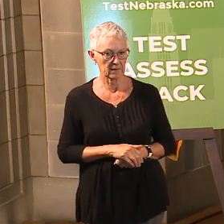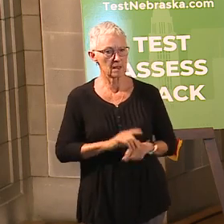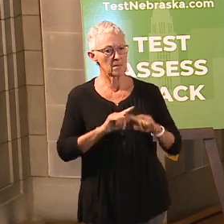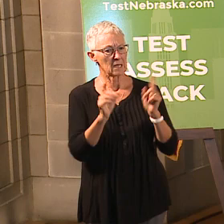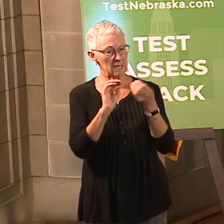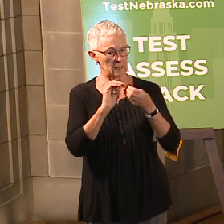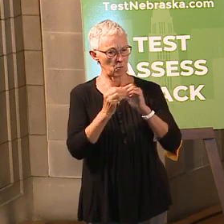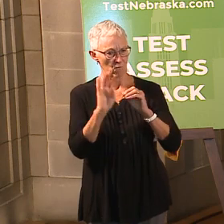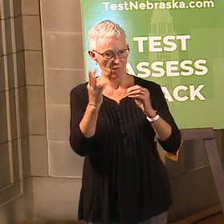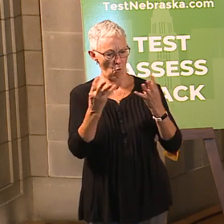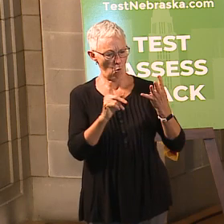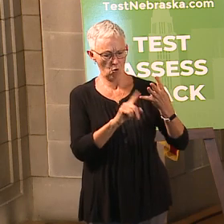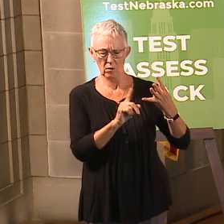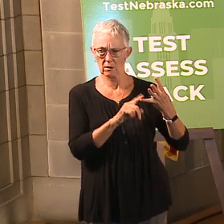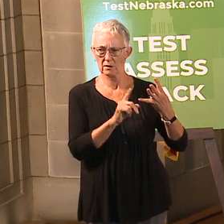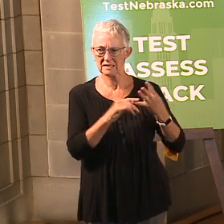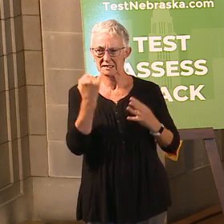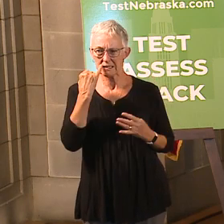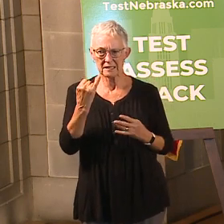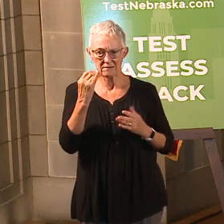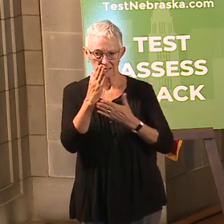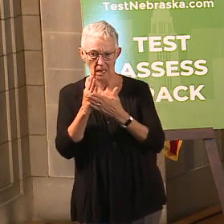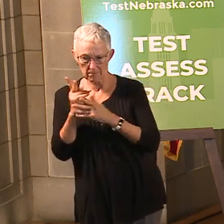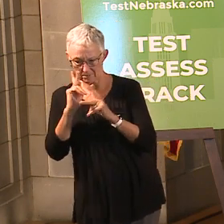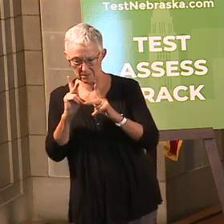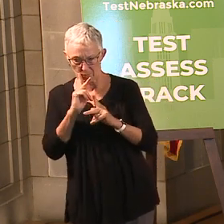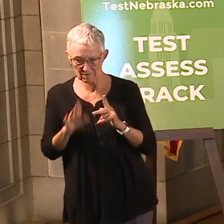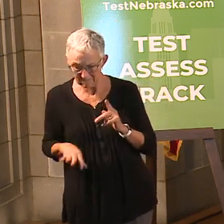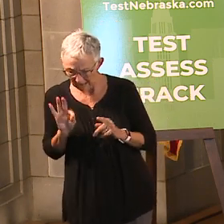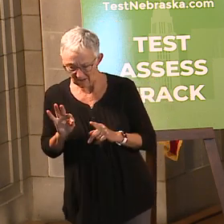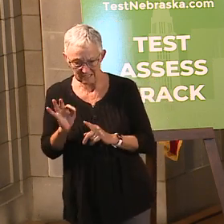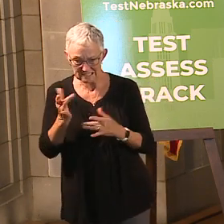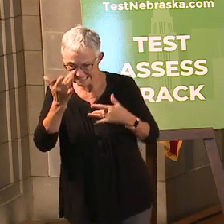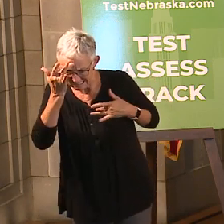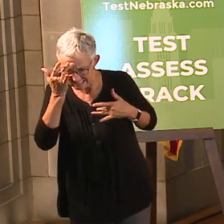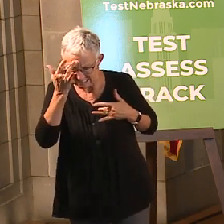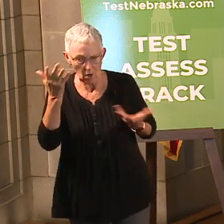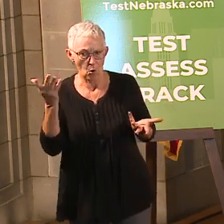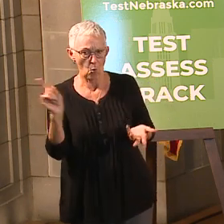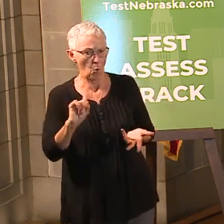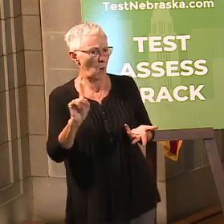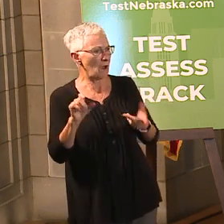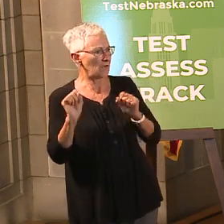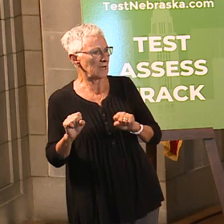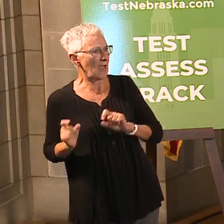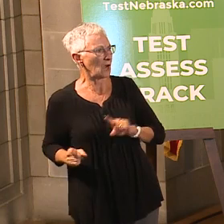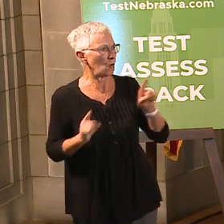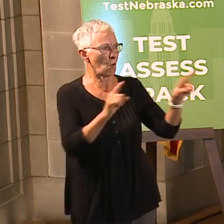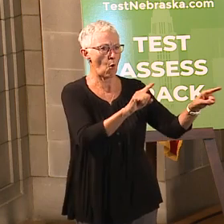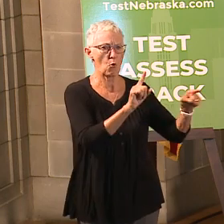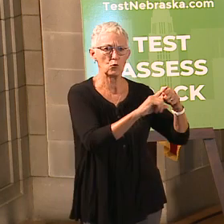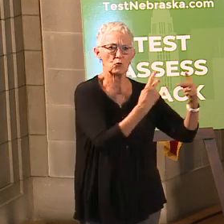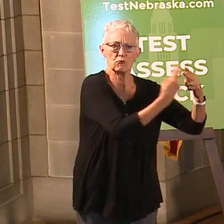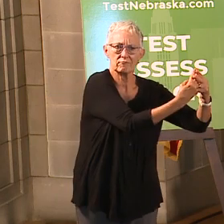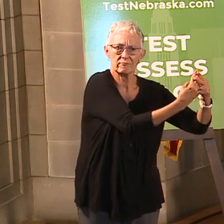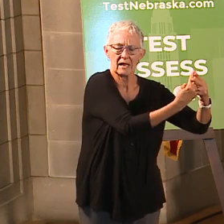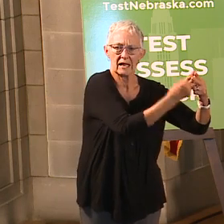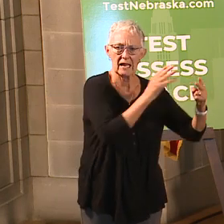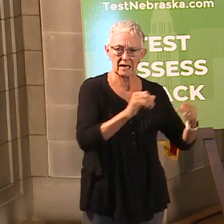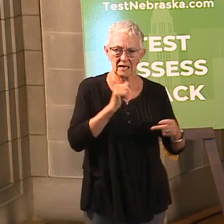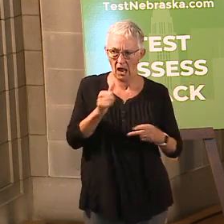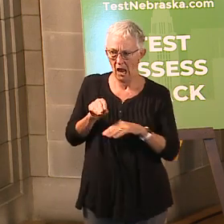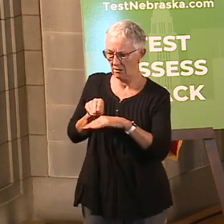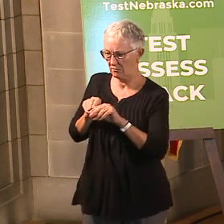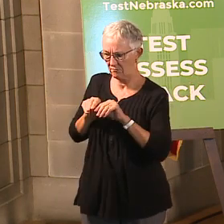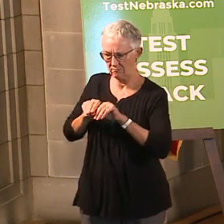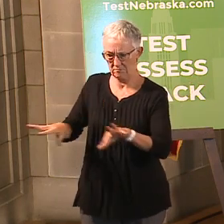people to find a place to go where they can be safe so that they aren't infecting somebody else or